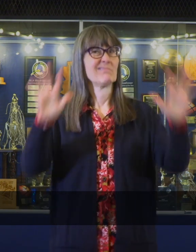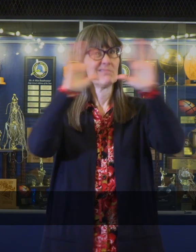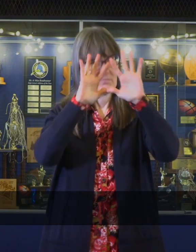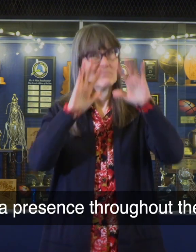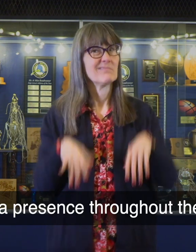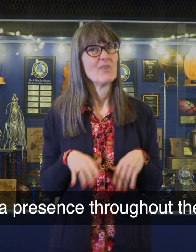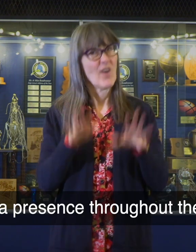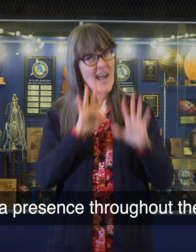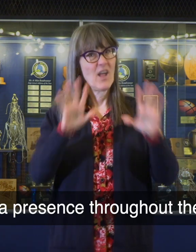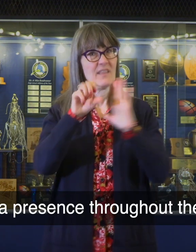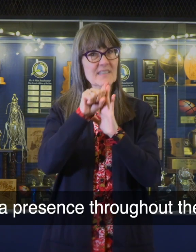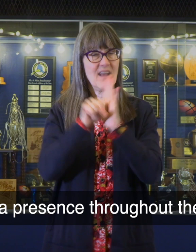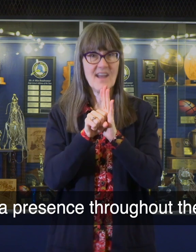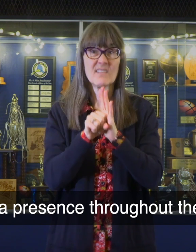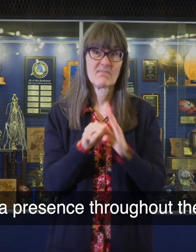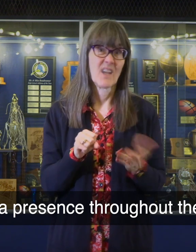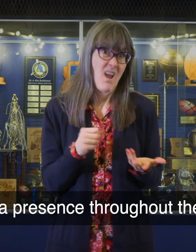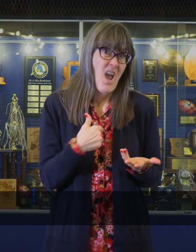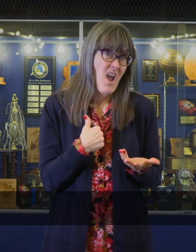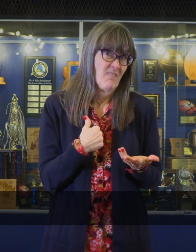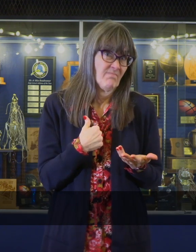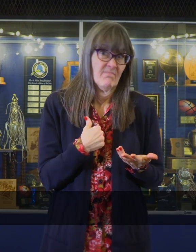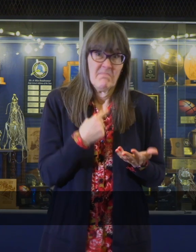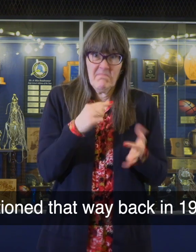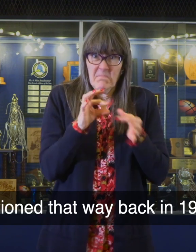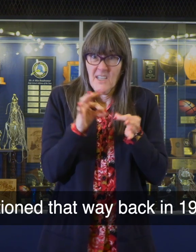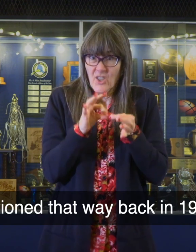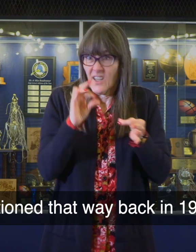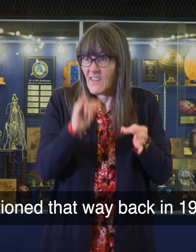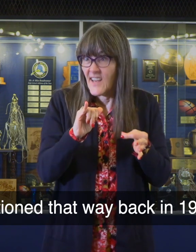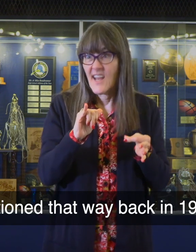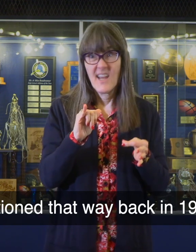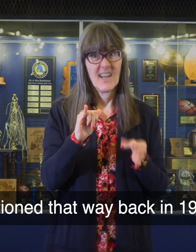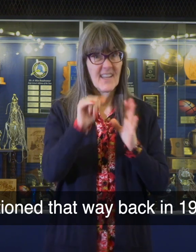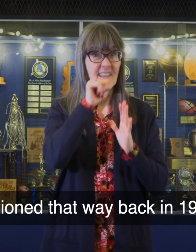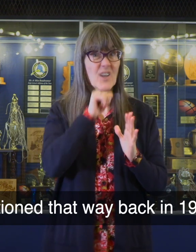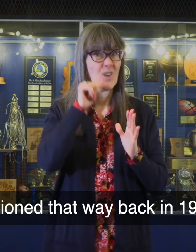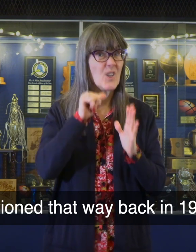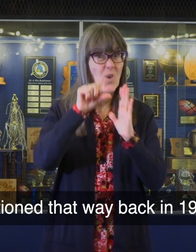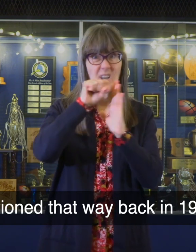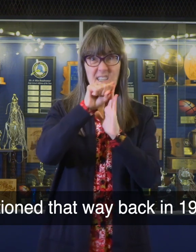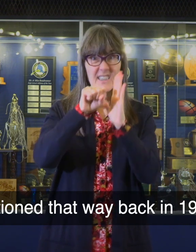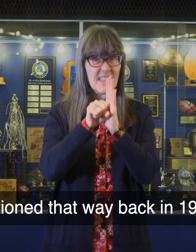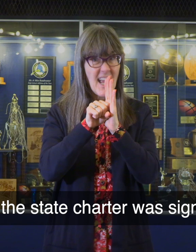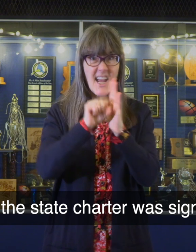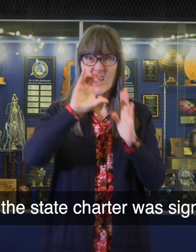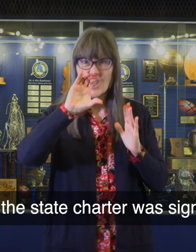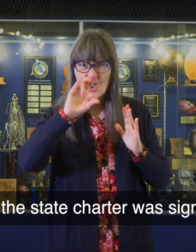So we have a presence throughout the state. I mentioned that way back in 1912, when the state charter